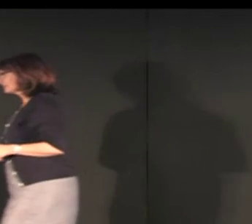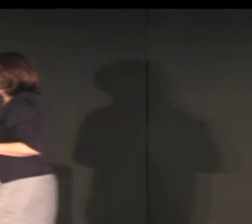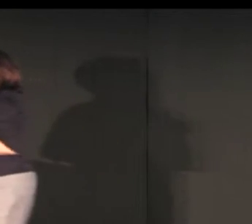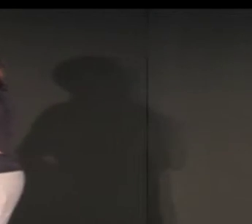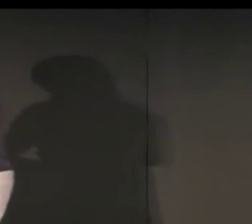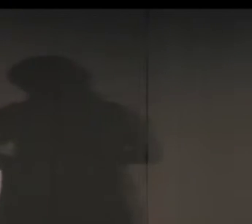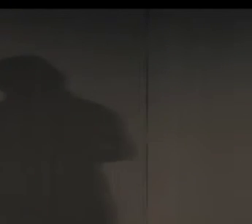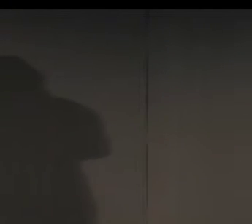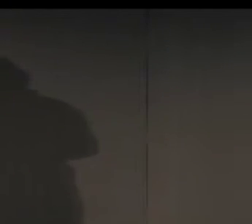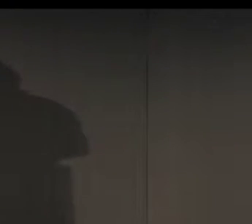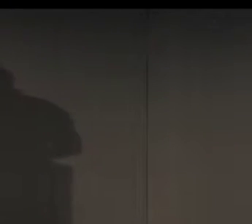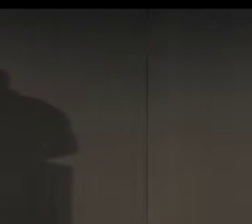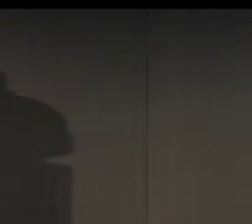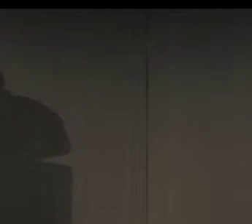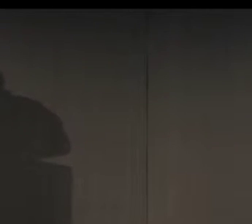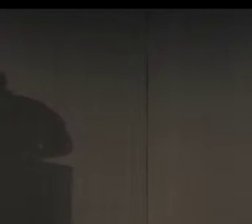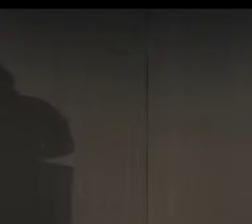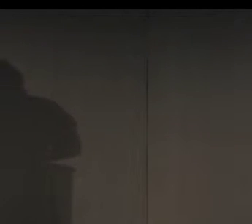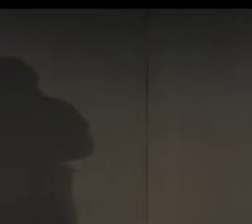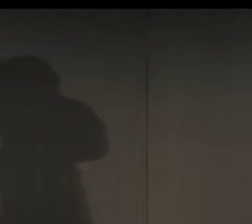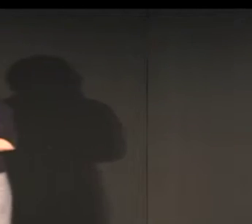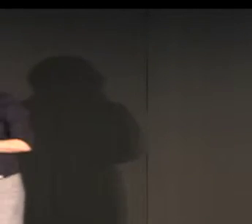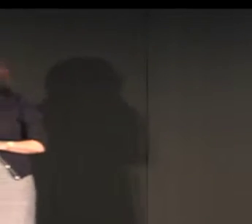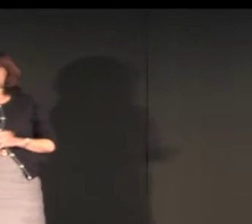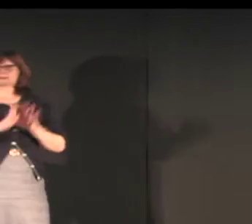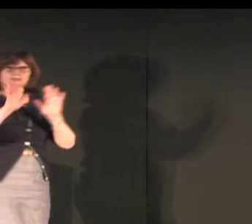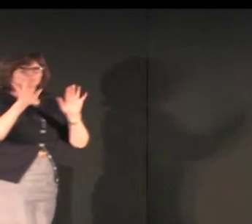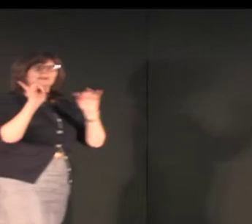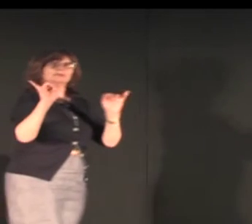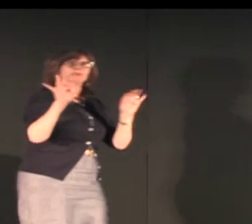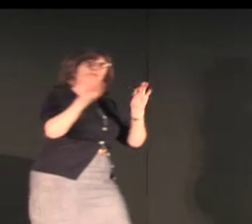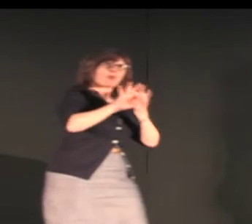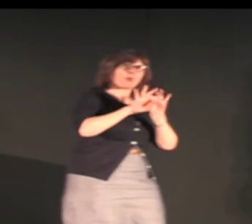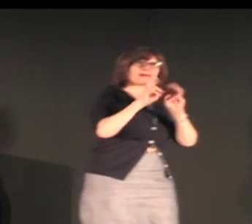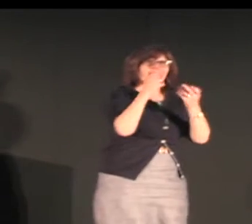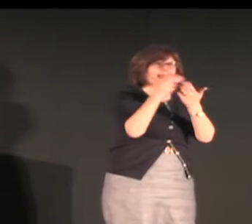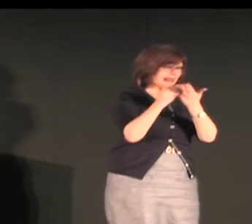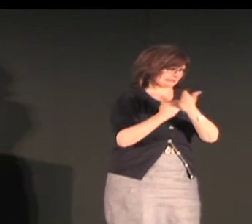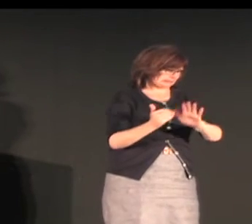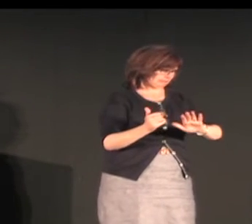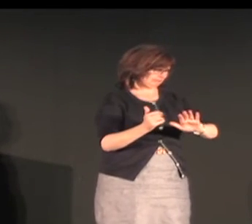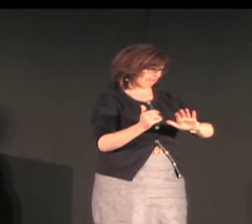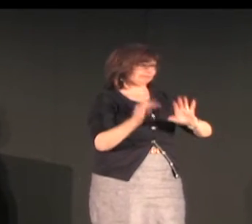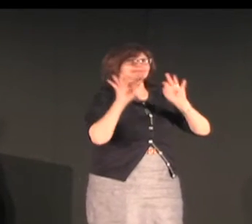these same concepts and these same occurrences happening across many sign languages